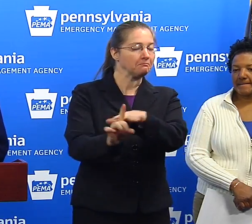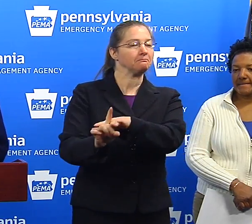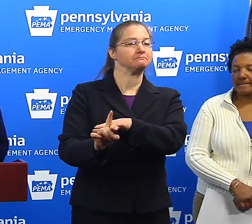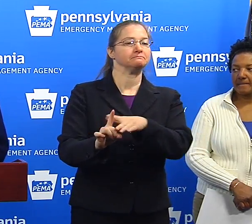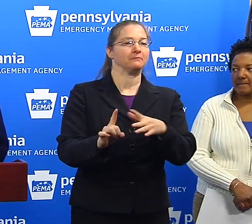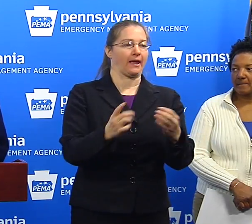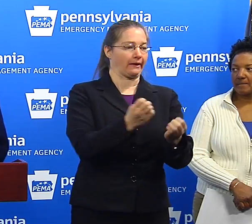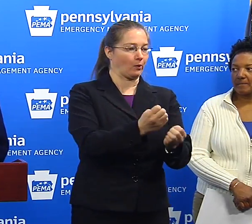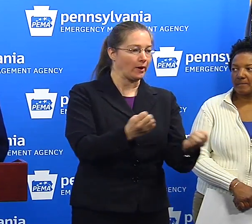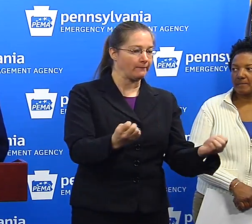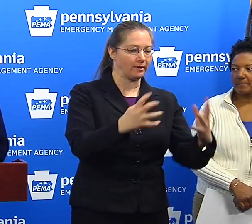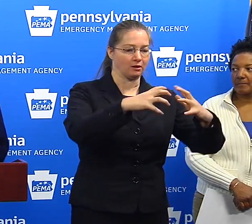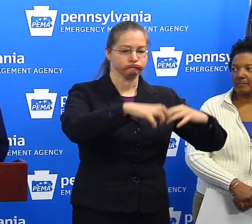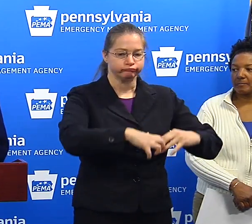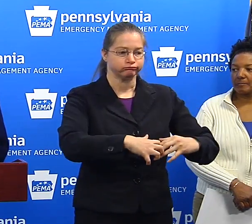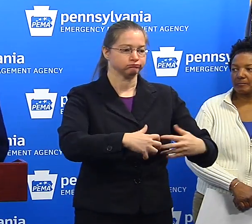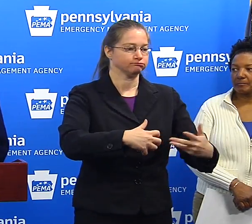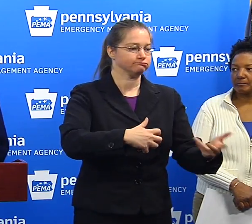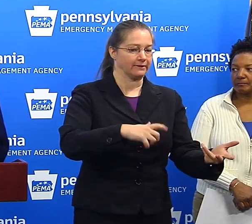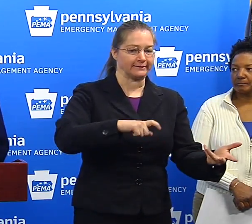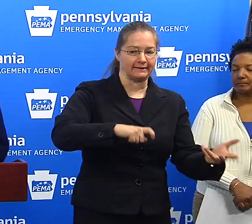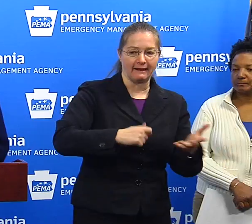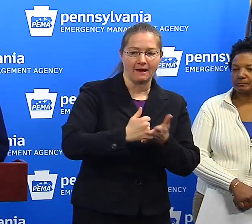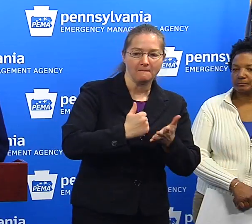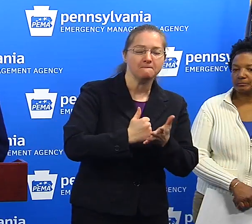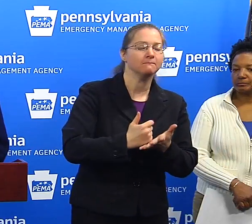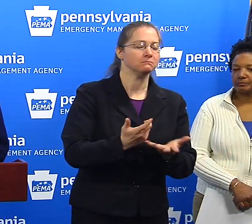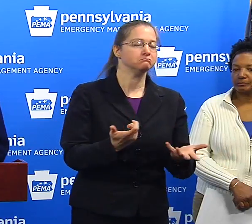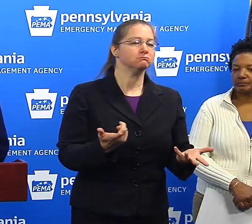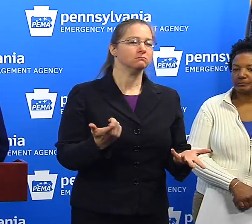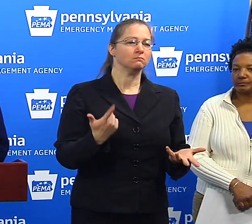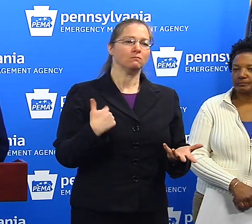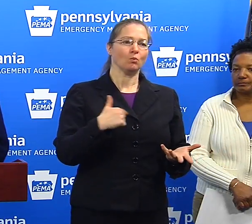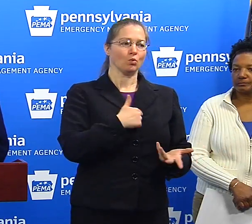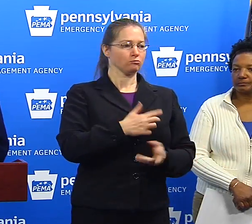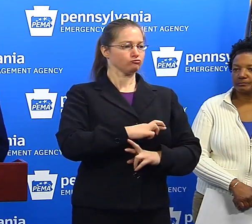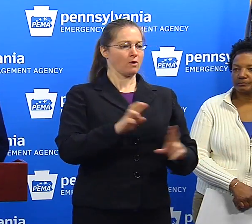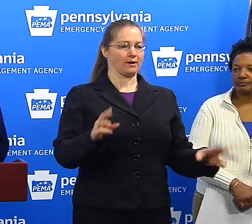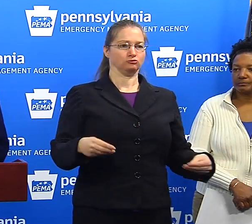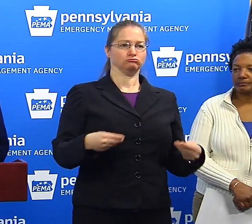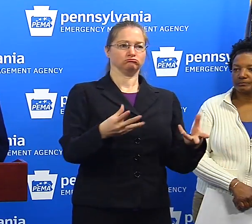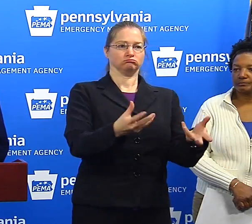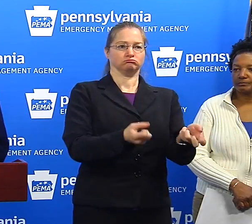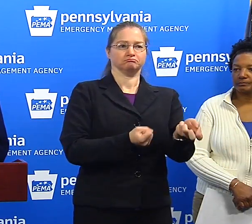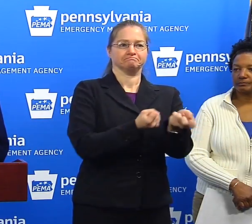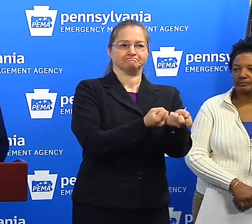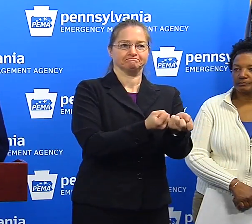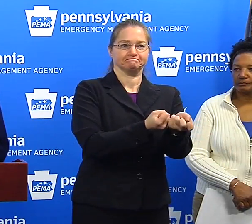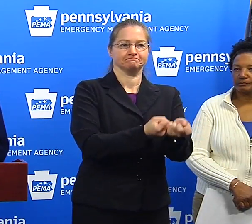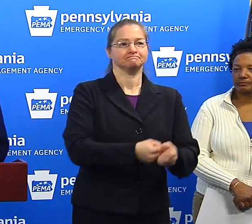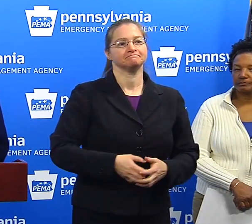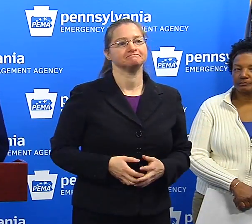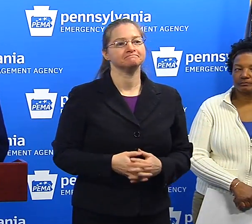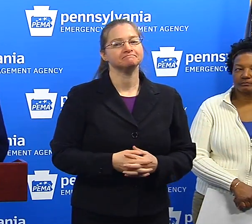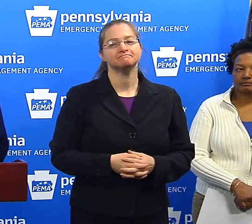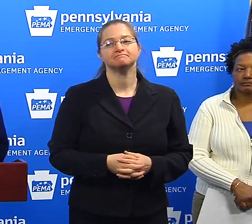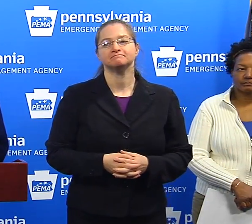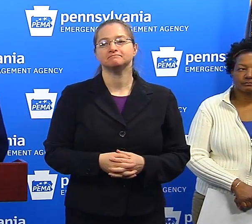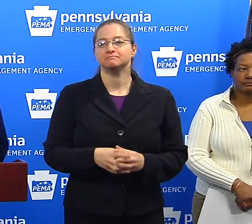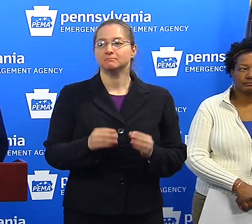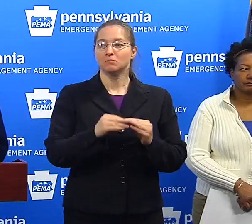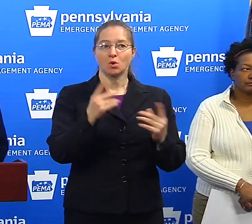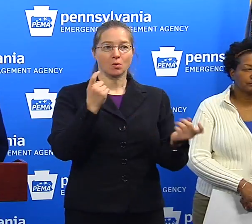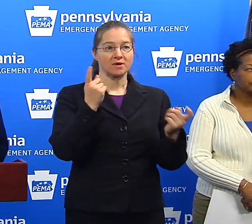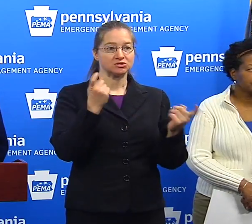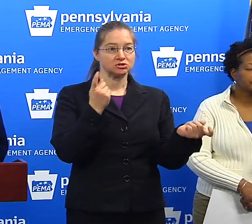the equipment that has broken down. They need extra help. We stand ready to assist. Any other